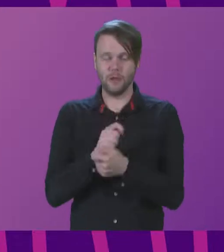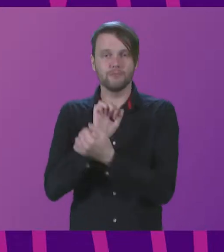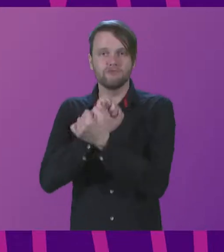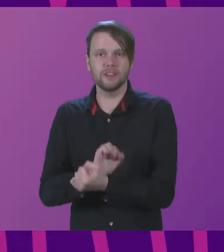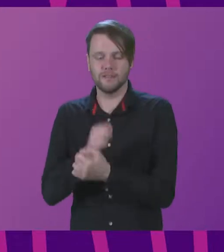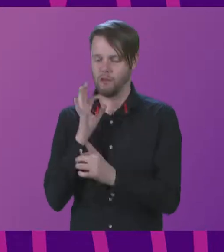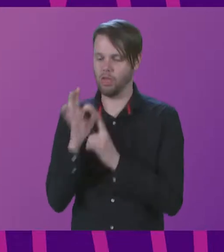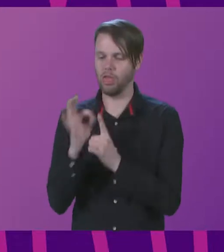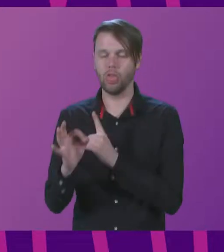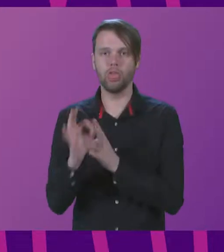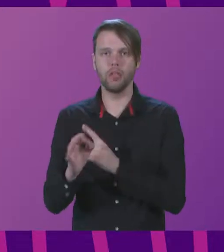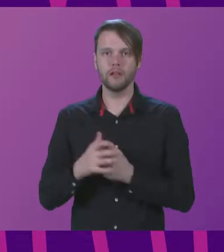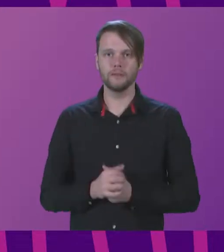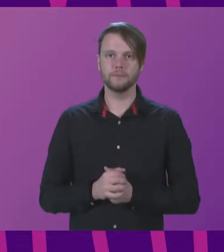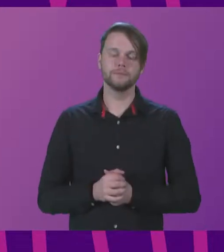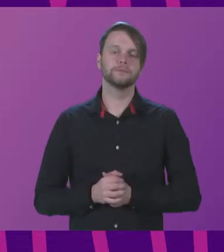enemies of the new state.